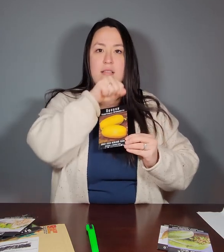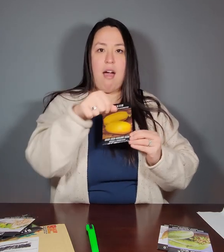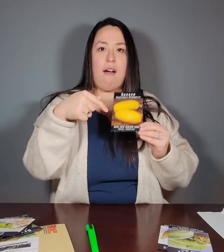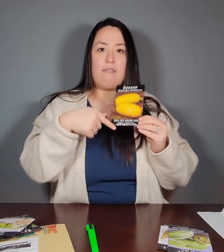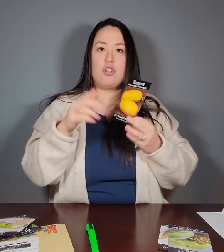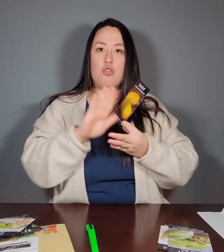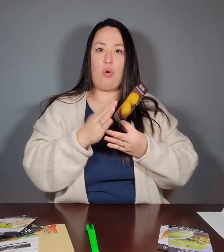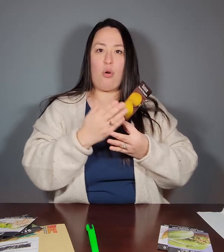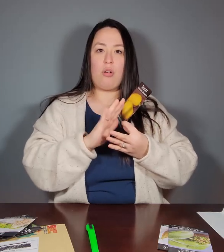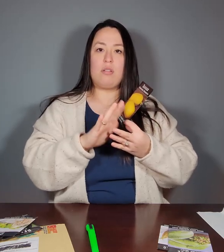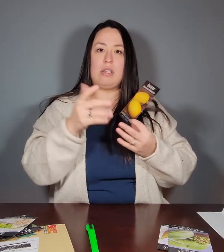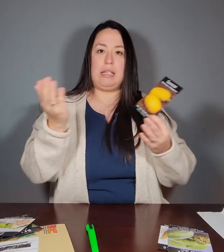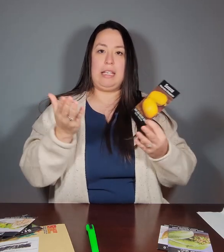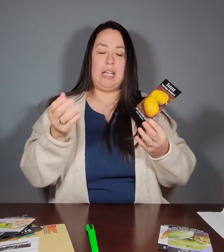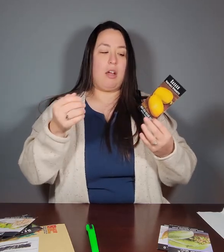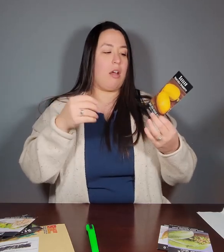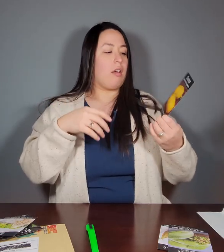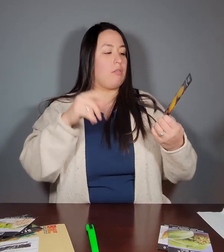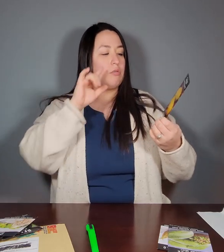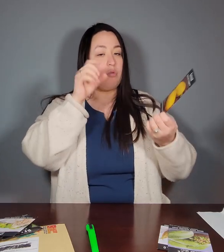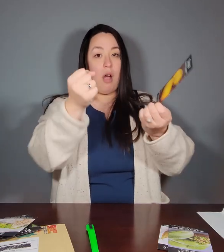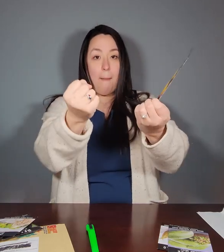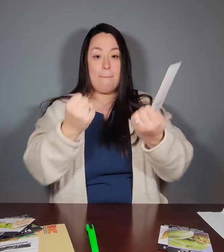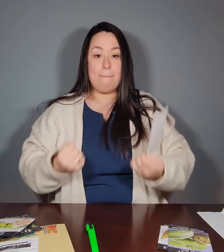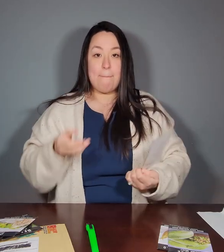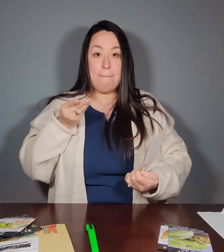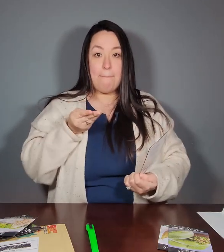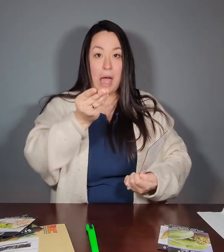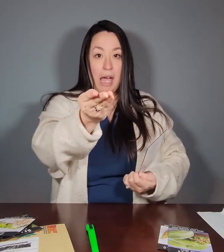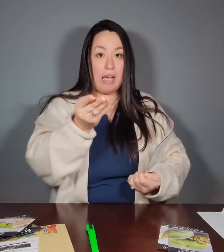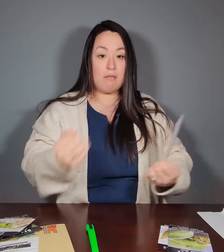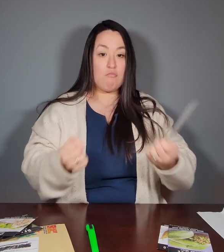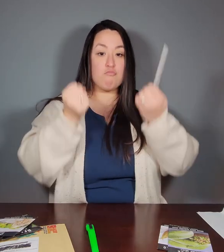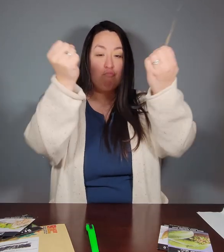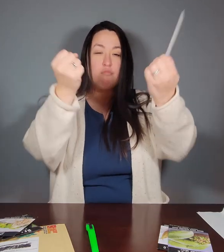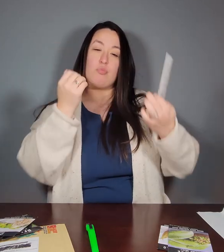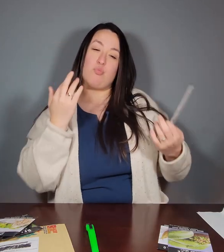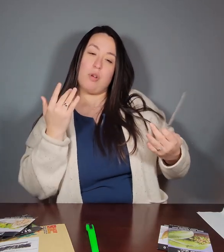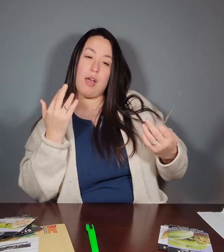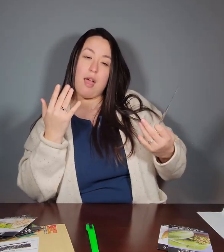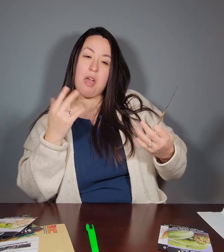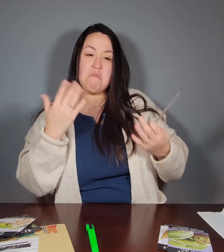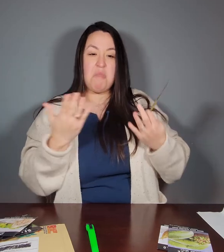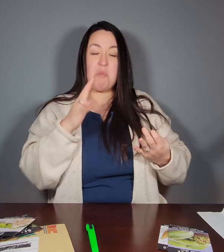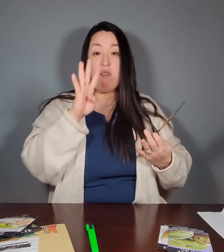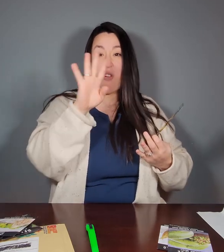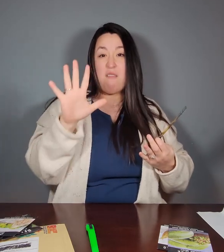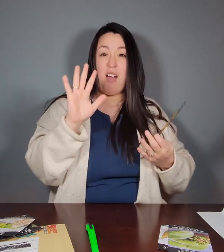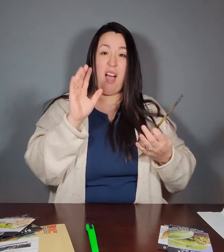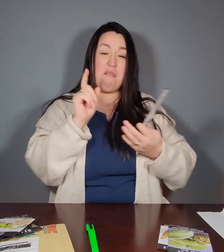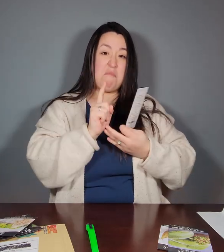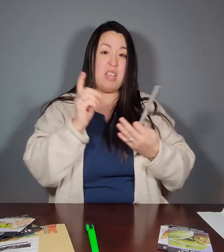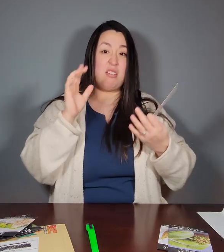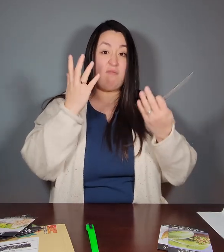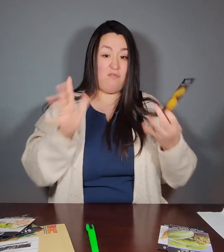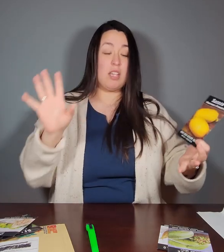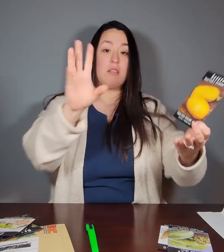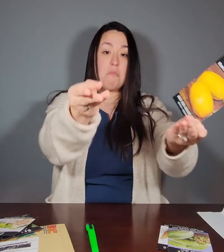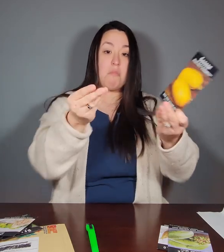And I love to cook those here at home. Just put them in the oven, wait about 45 minutes or so, and when